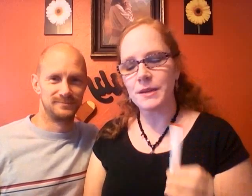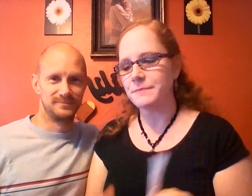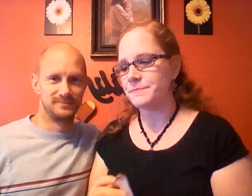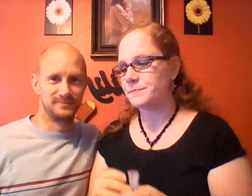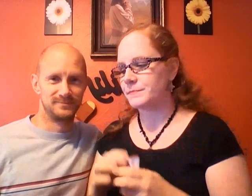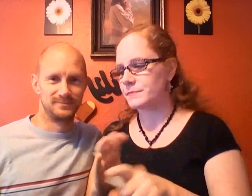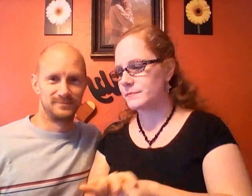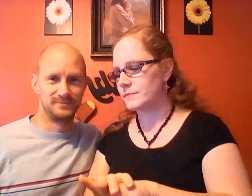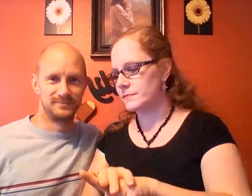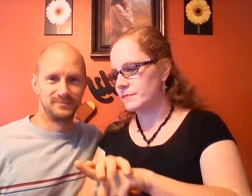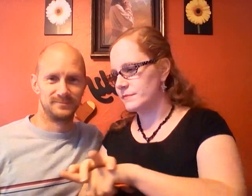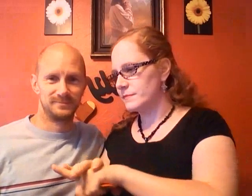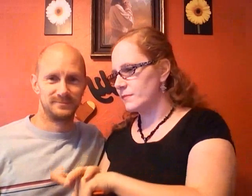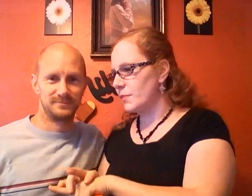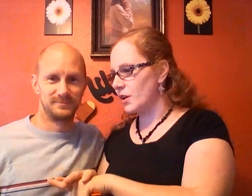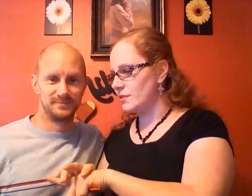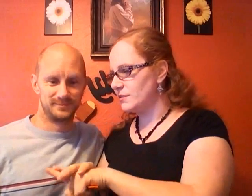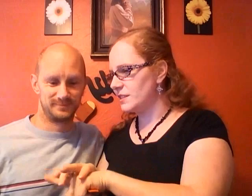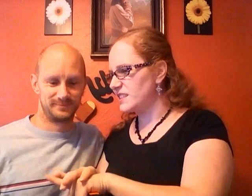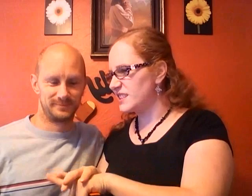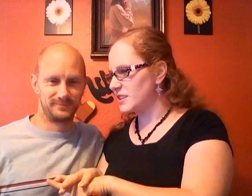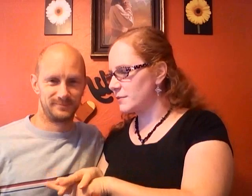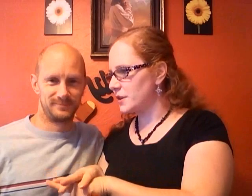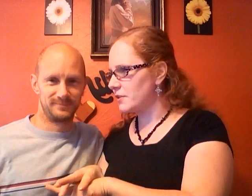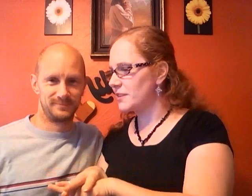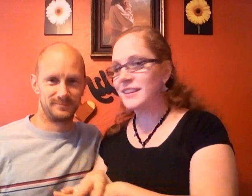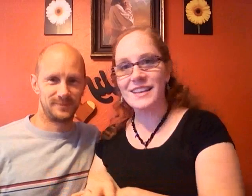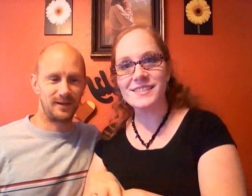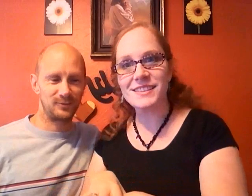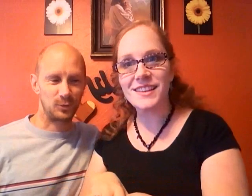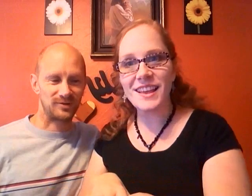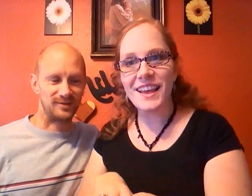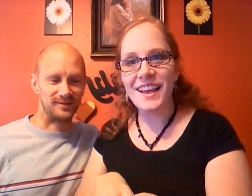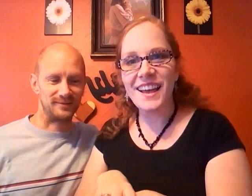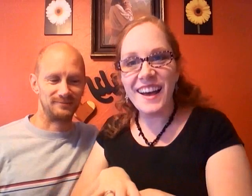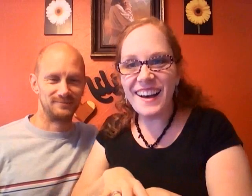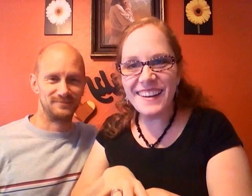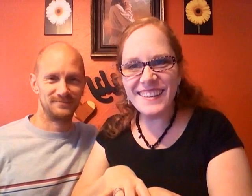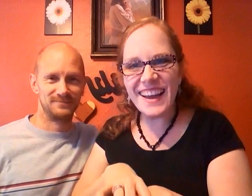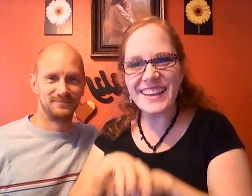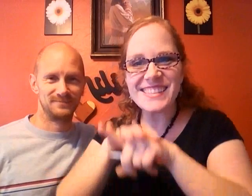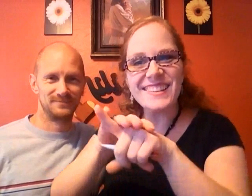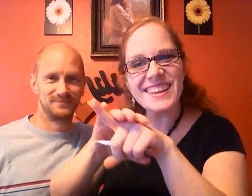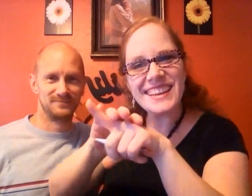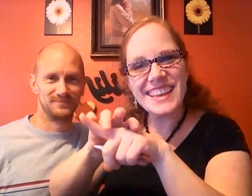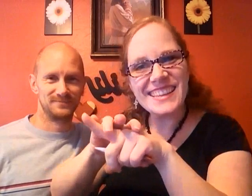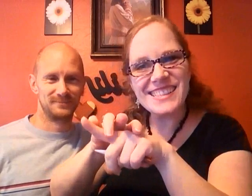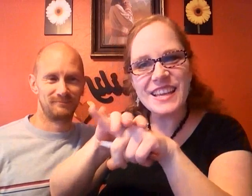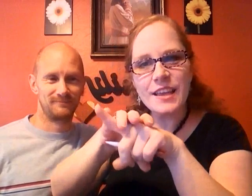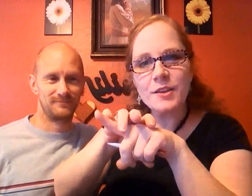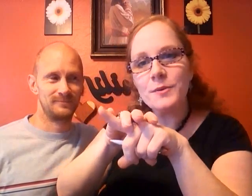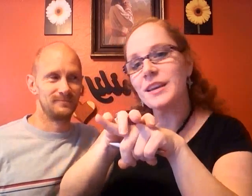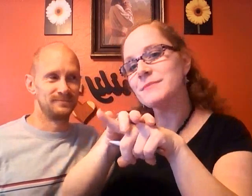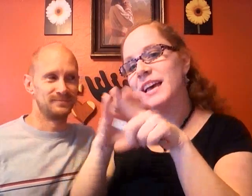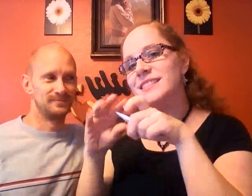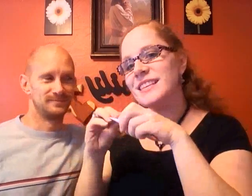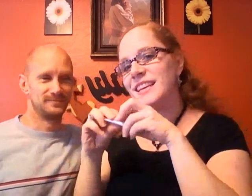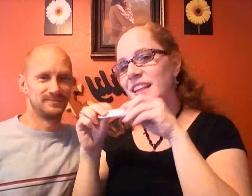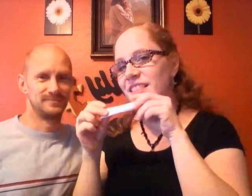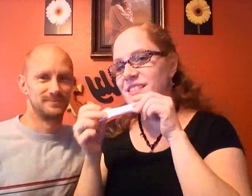me Paul yes of course it is all right so look at this when I'm testing the